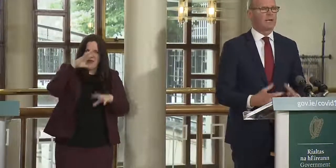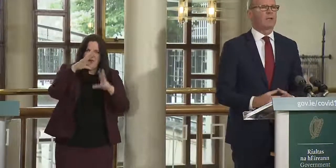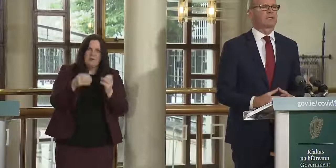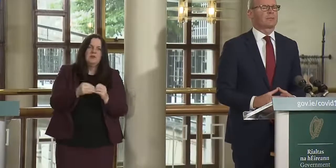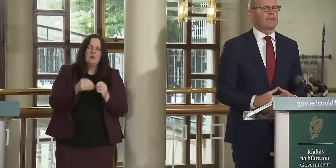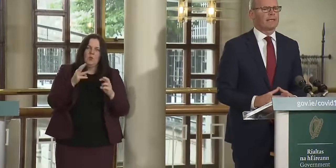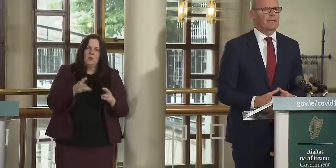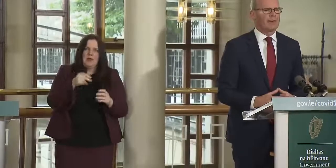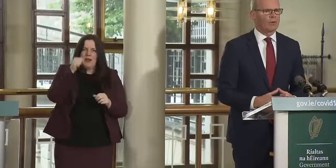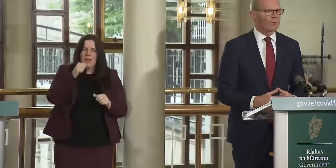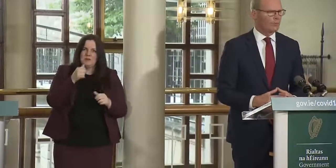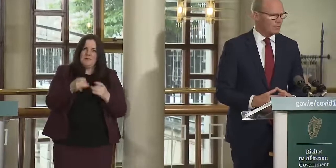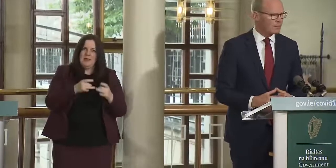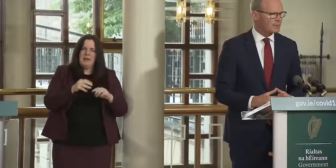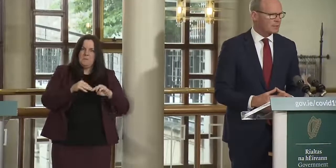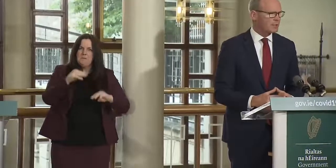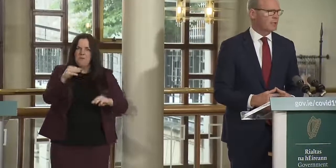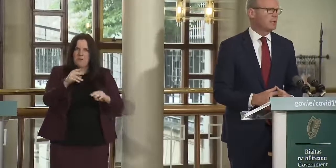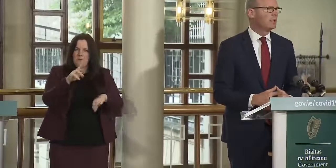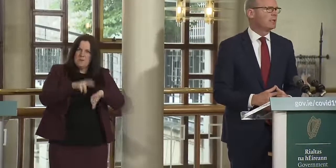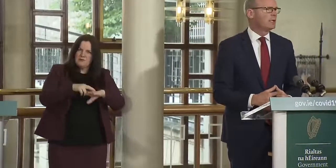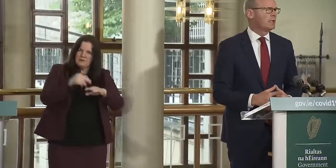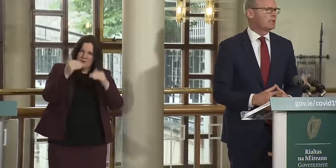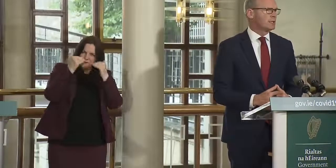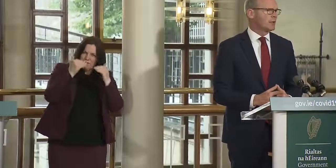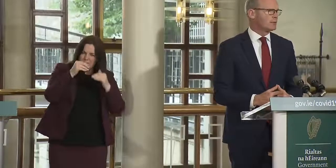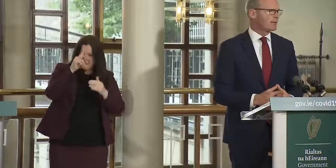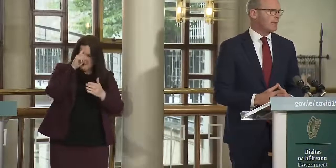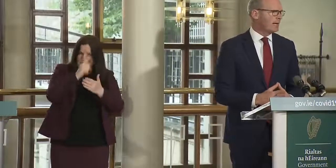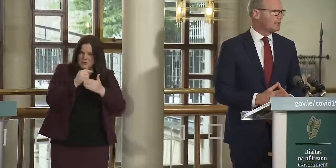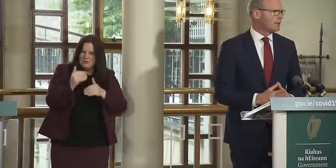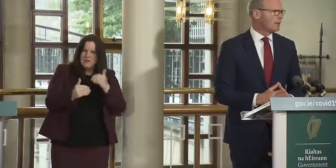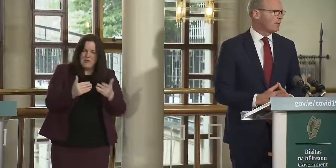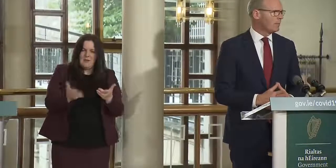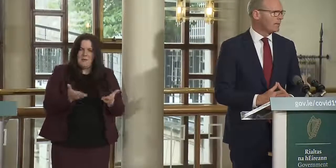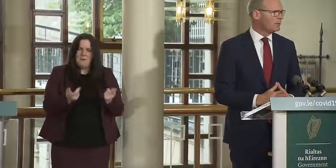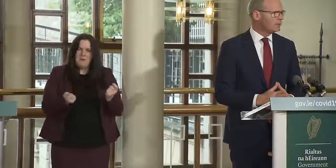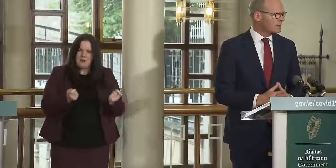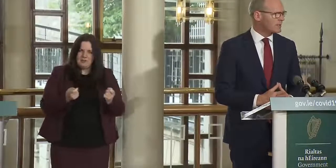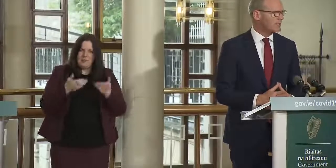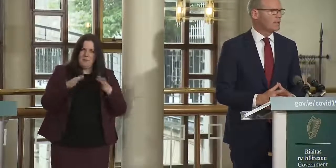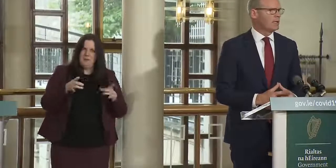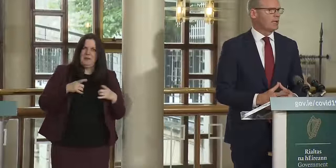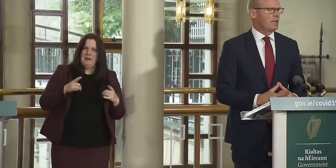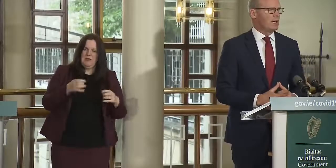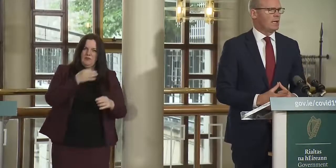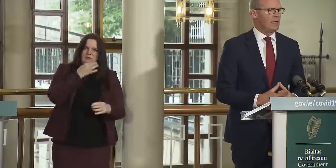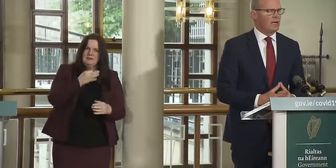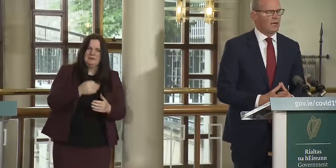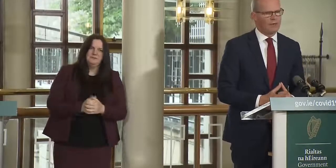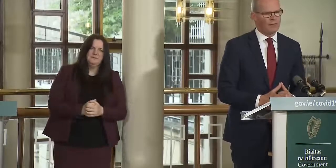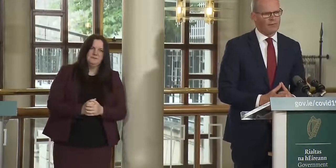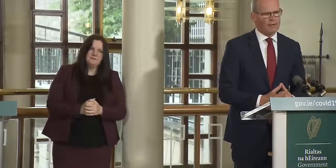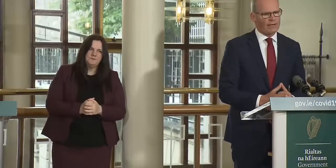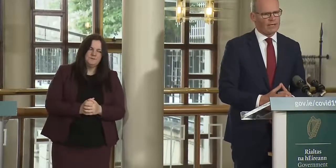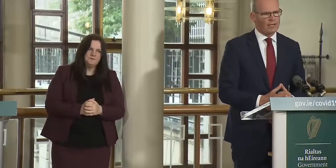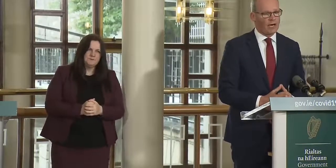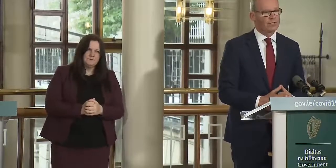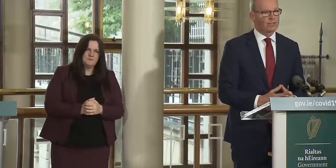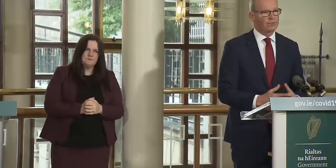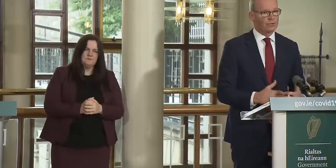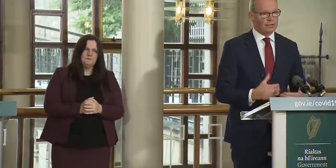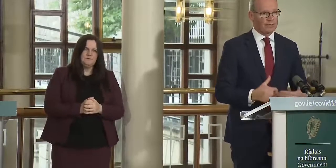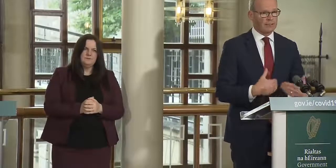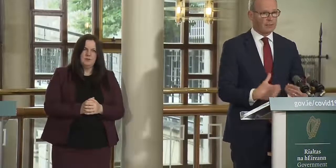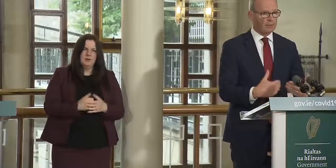i think will allow us to make a more informed decision in terms of managing the public health risk uh of uh